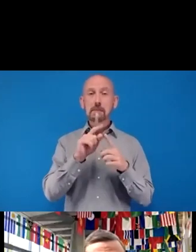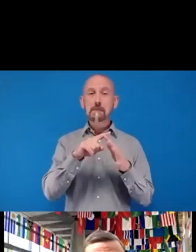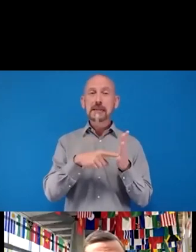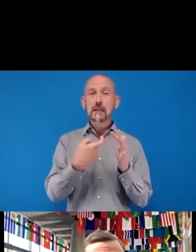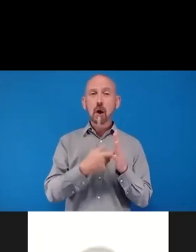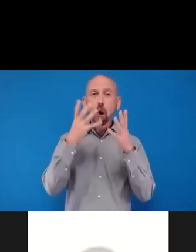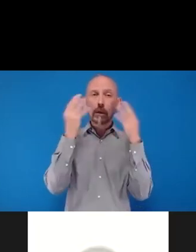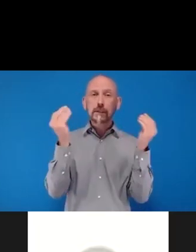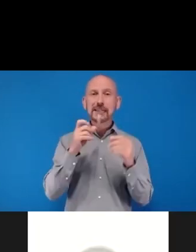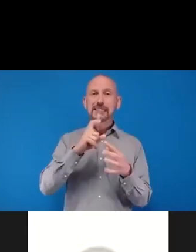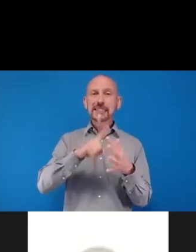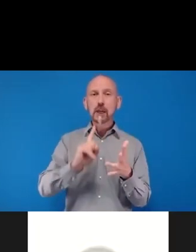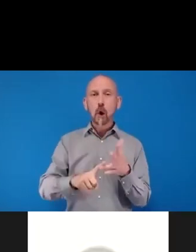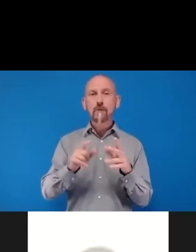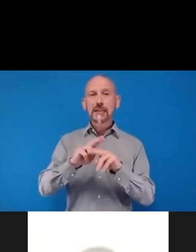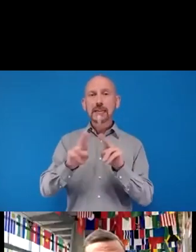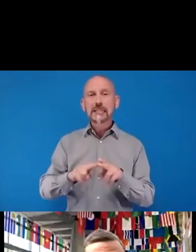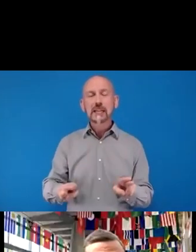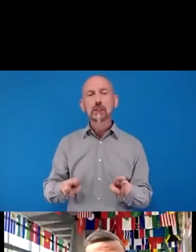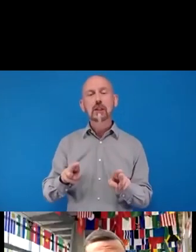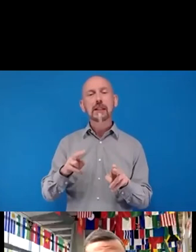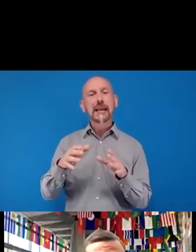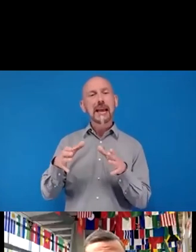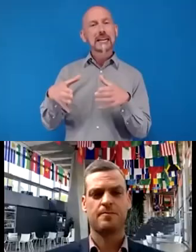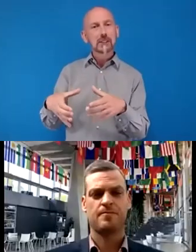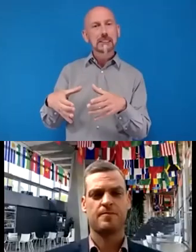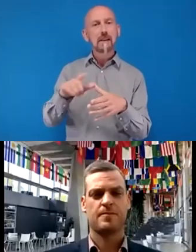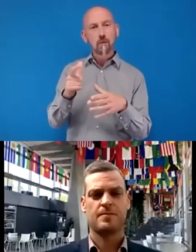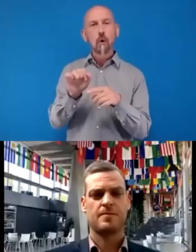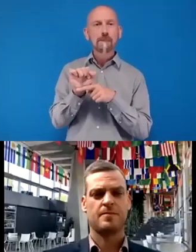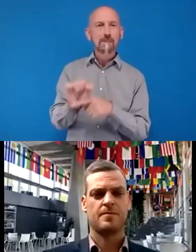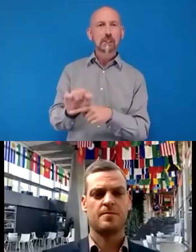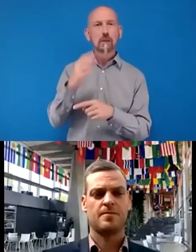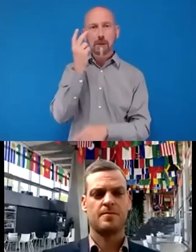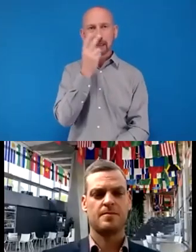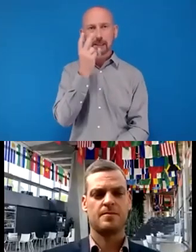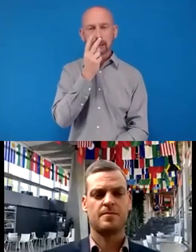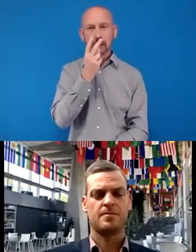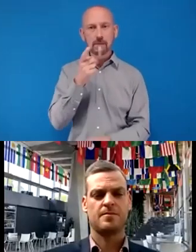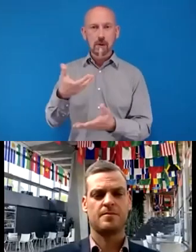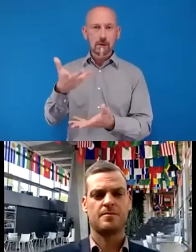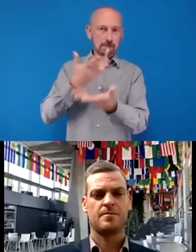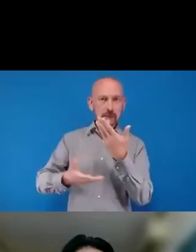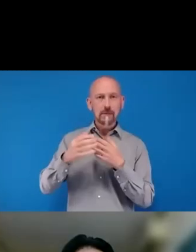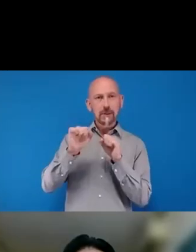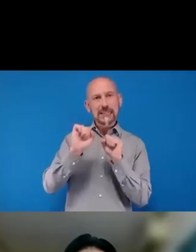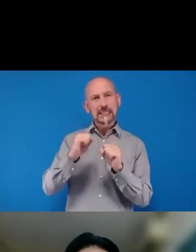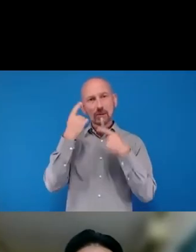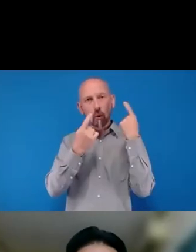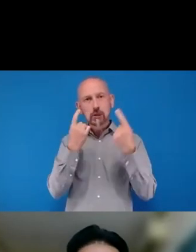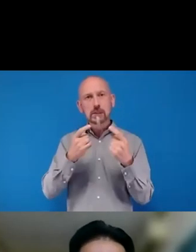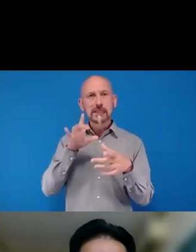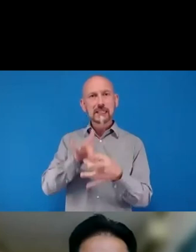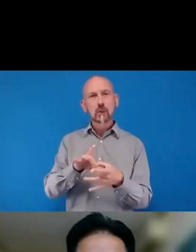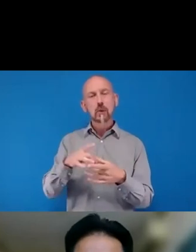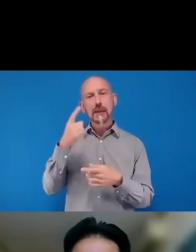of the International Agency for the Prevention of Blindness, to share his reflections on behalf of the eye health sector. So Peter, over to